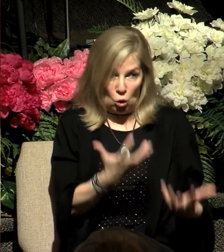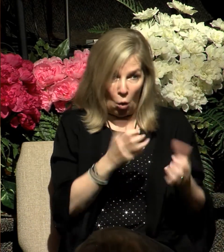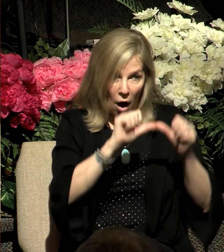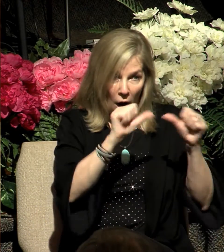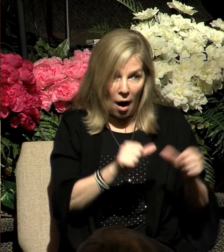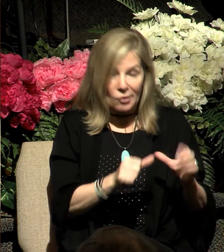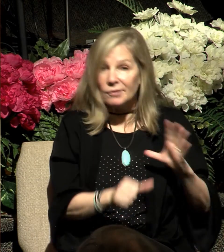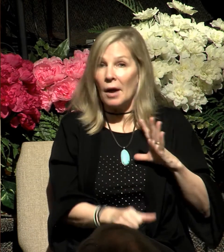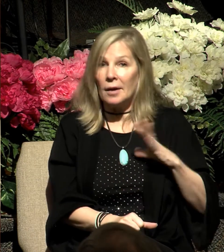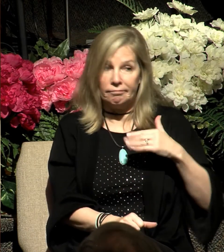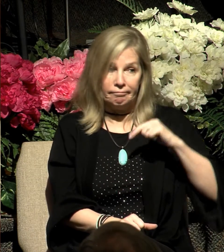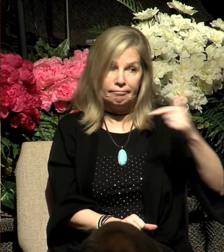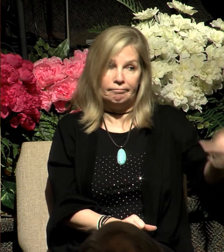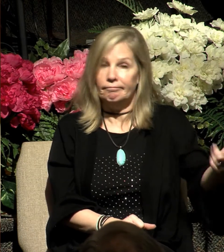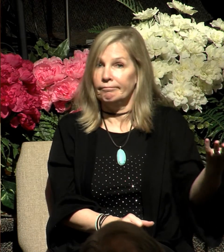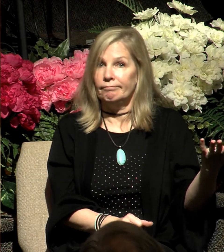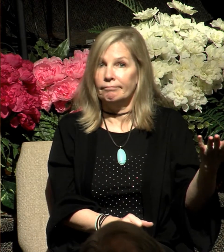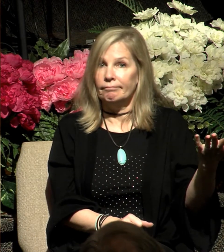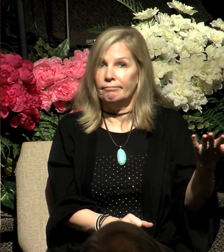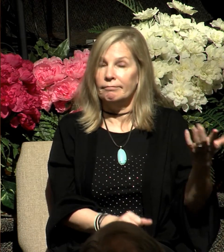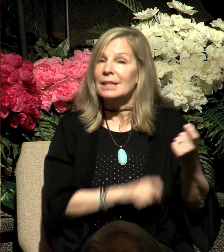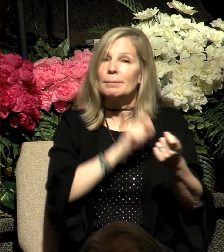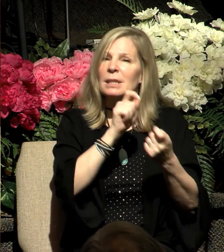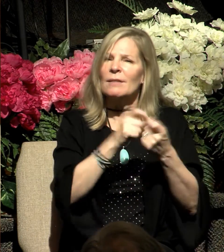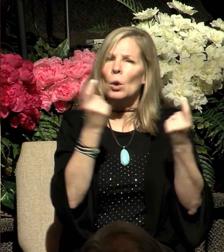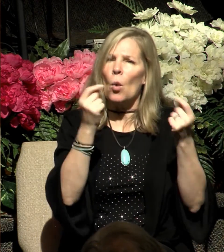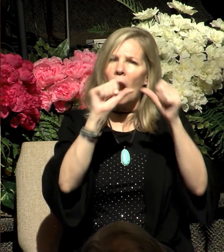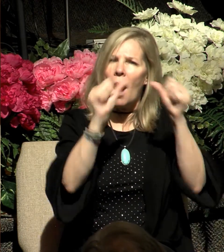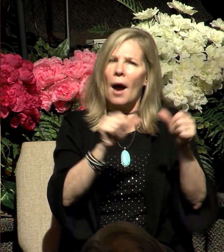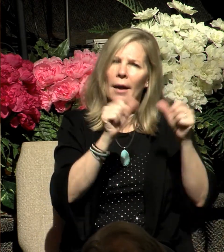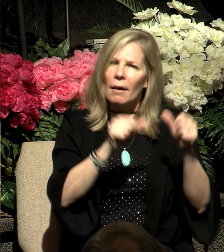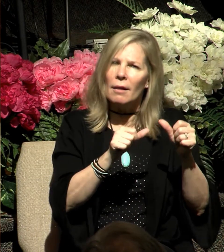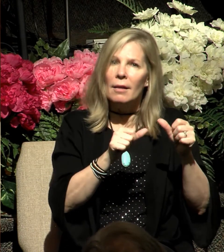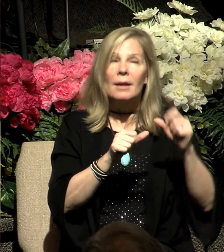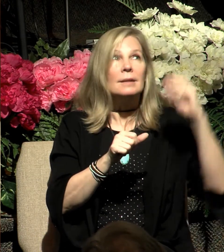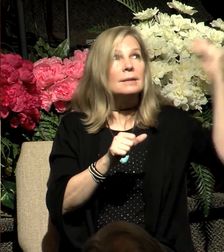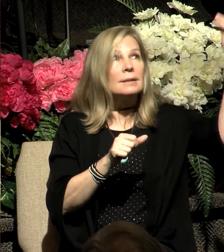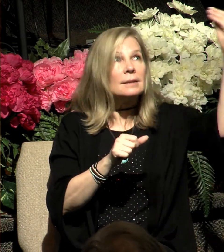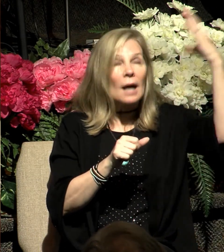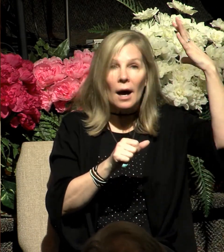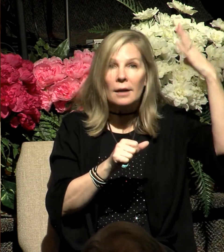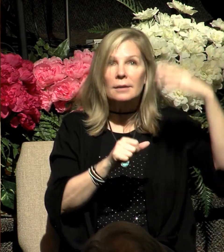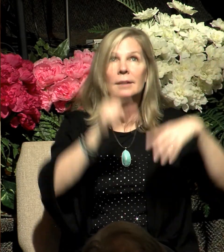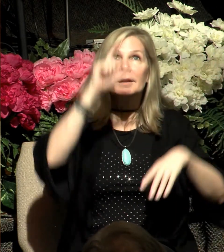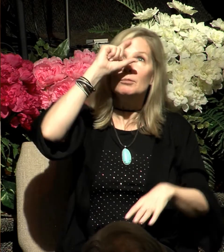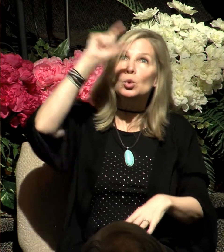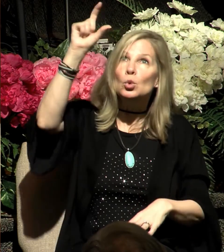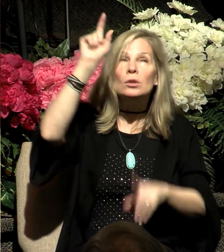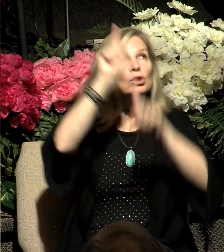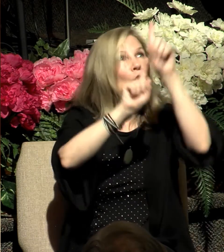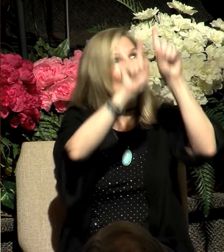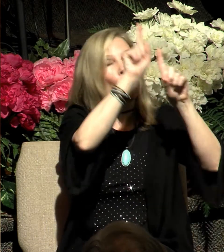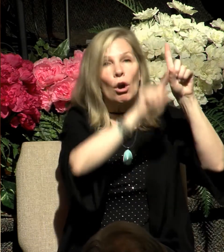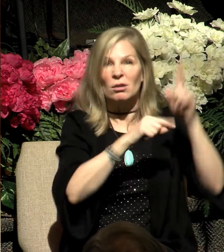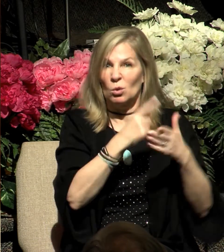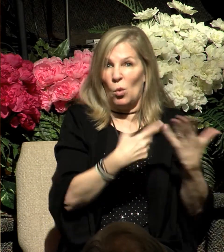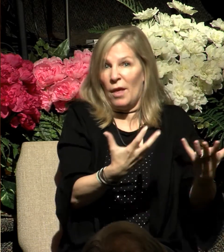Specifically, the sun, the moon, stars, it's the host of heaven. That's what they wanted. God said,